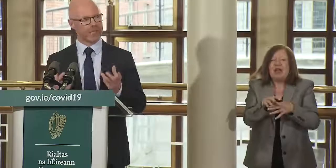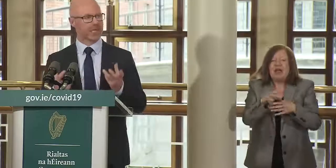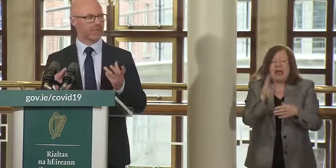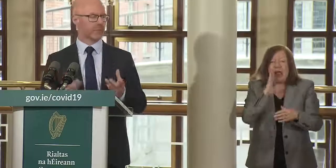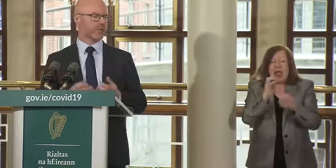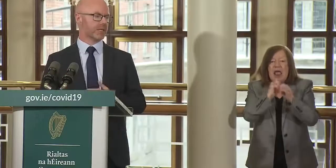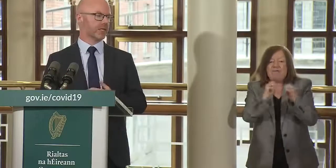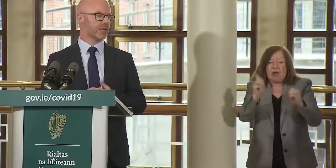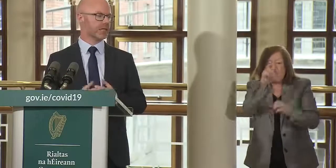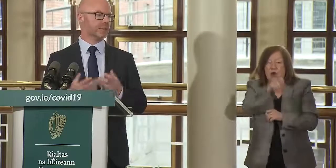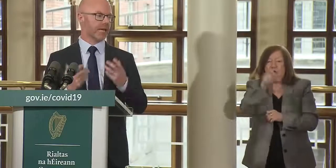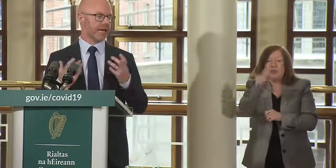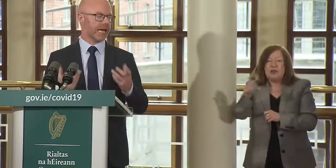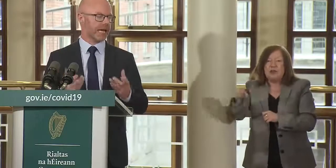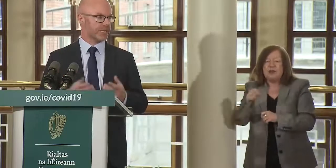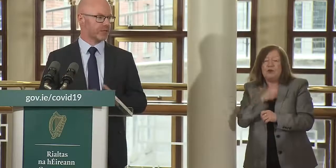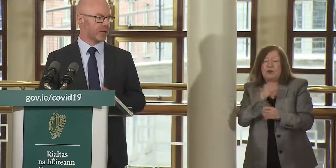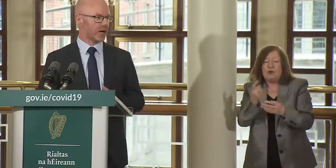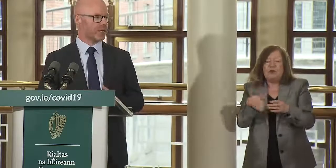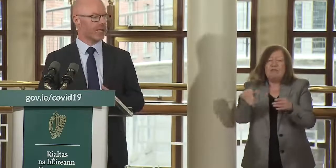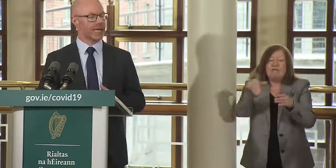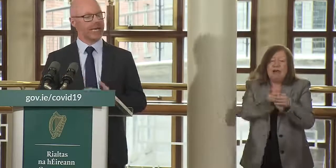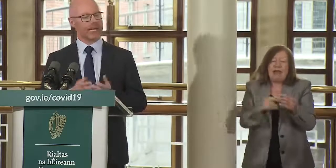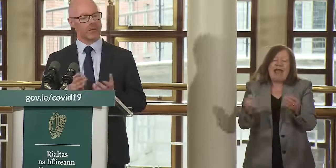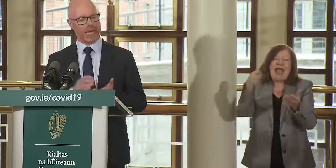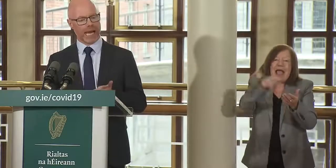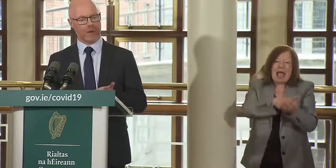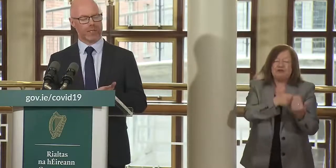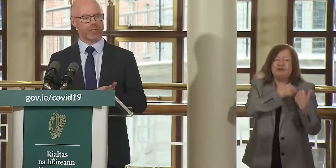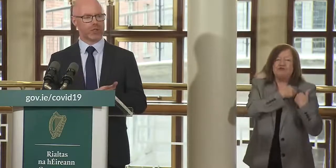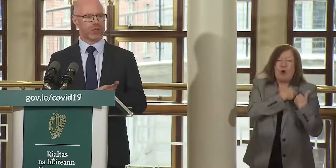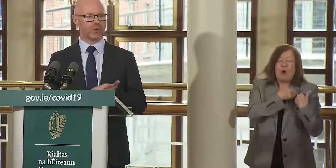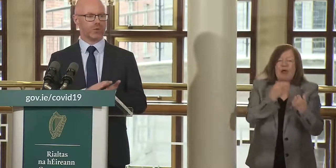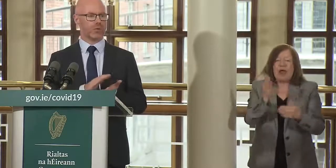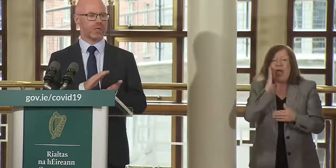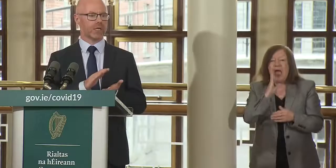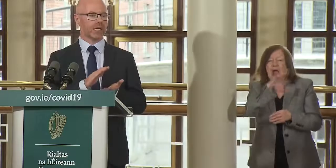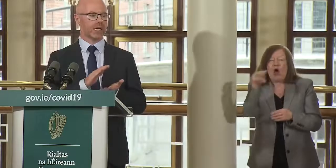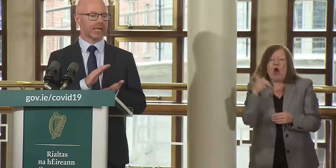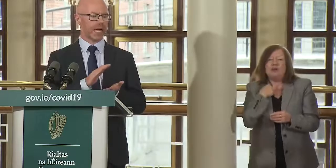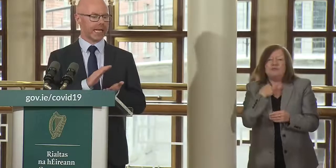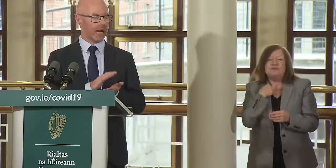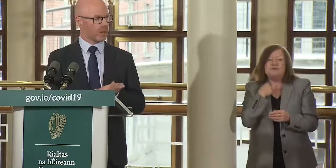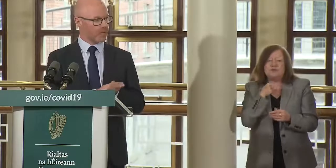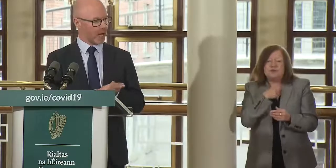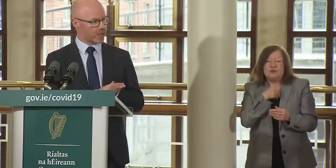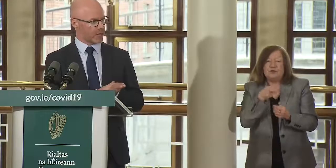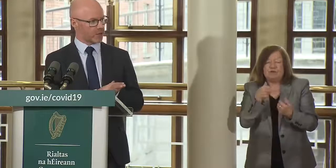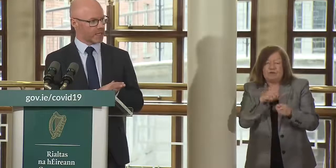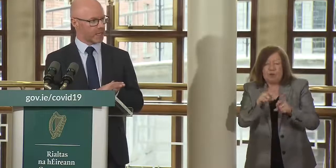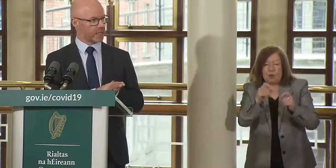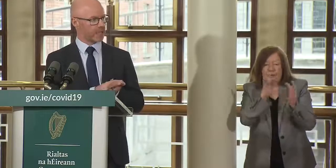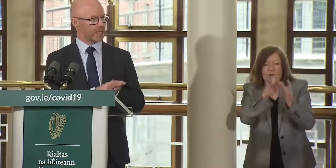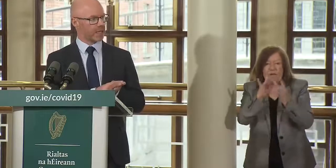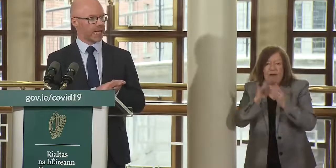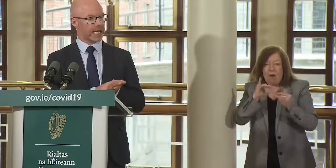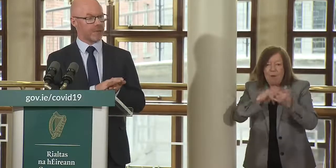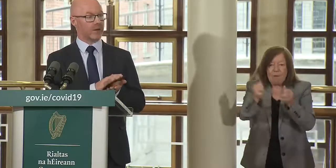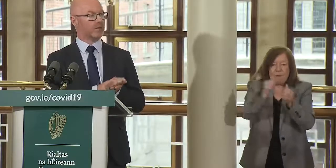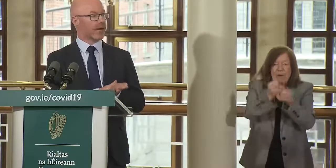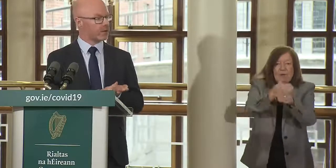allows every single person to play an extra part it will allow us to get on with contact tracing